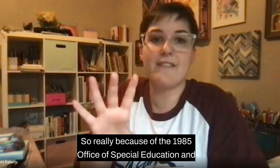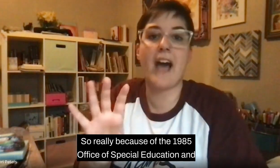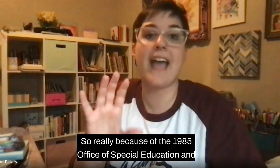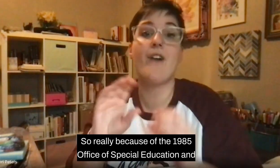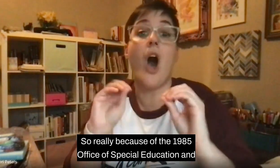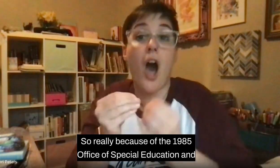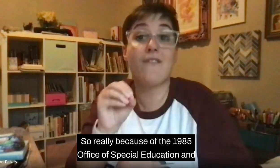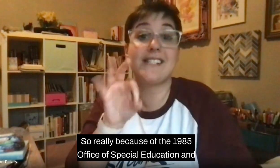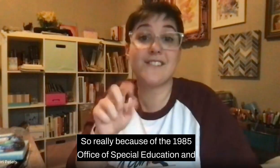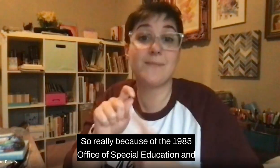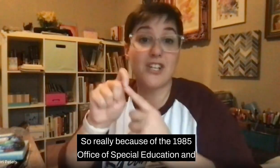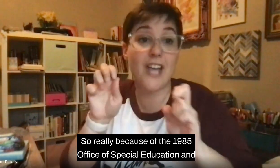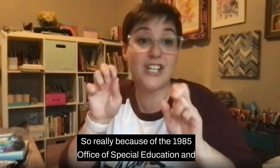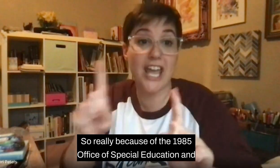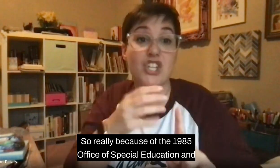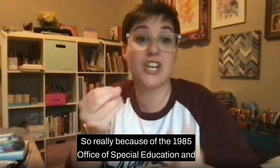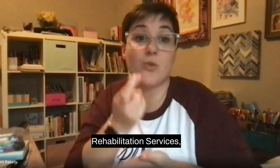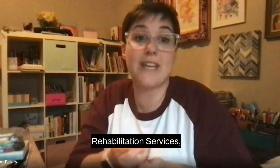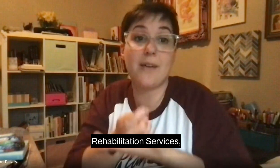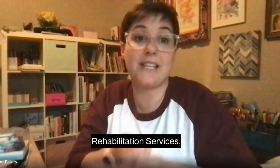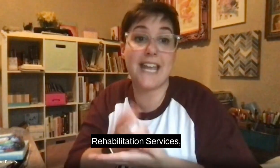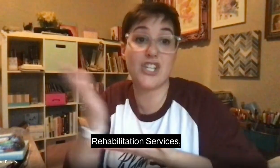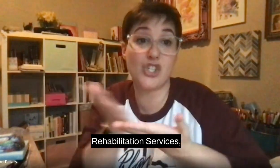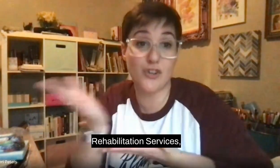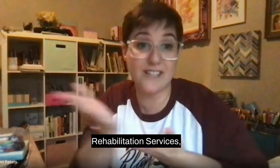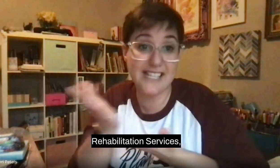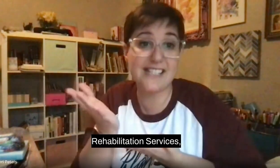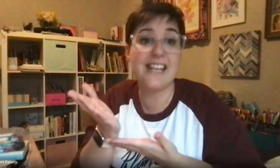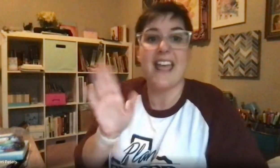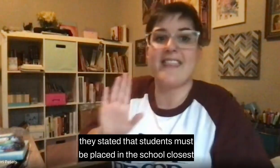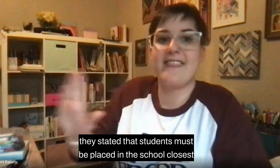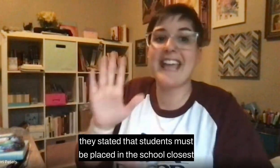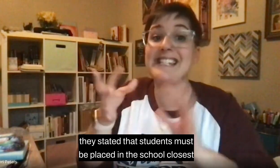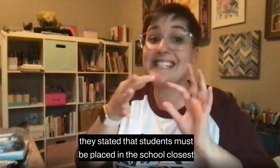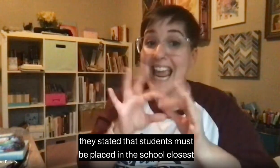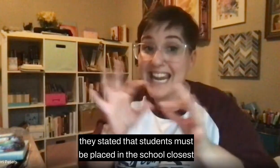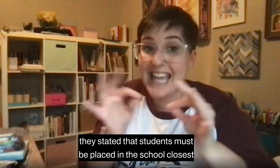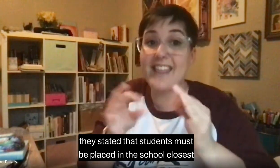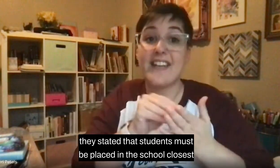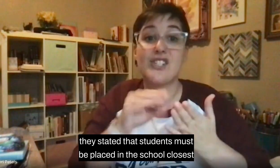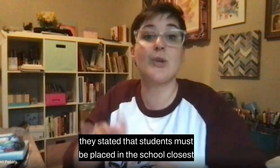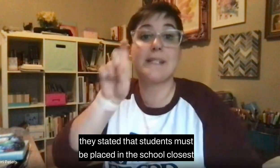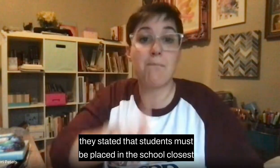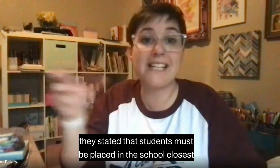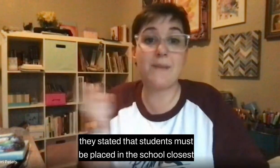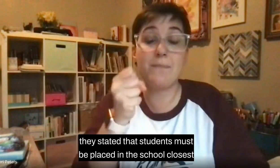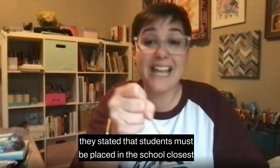Office of Special Education and Rehabilitation Services, they stated that students must be placed